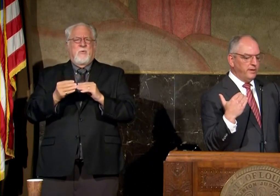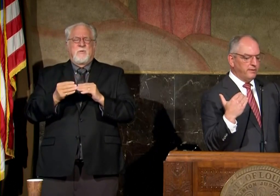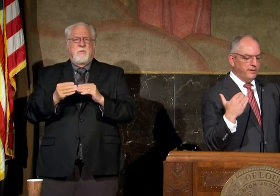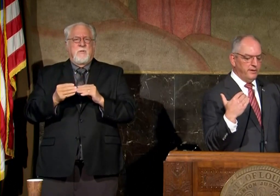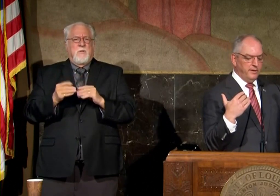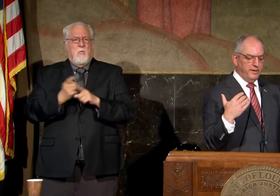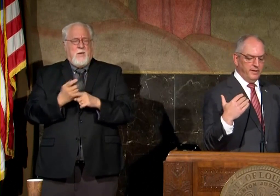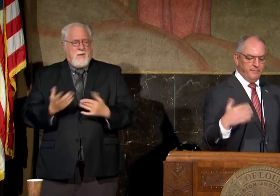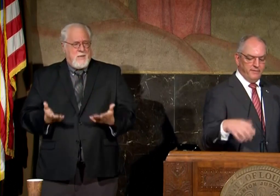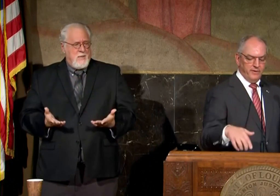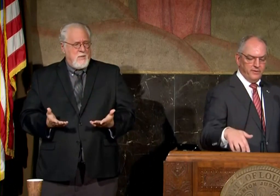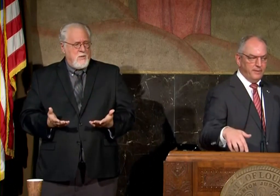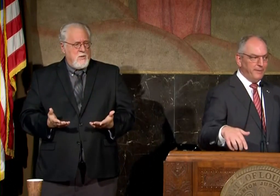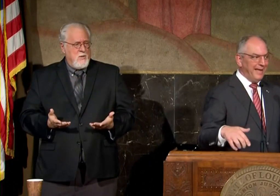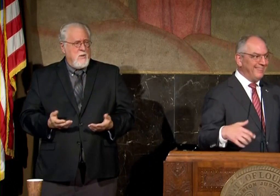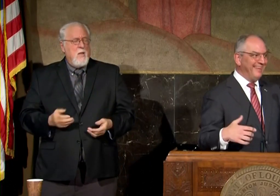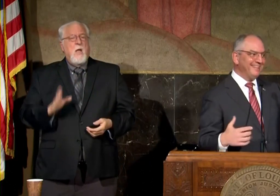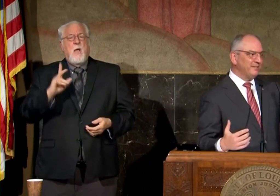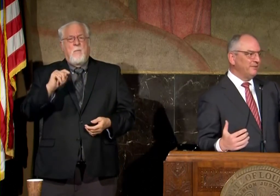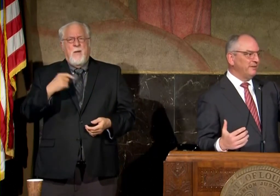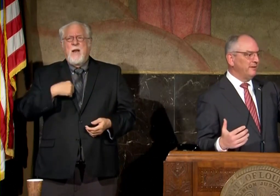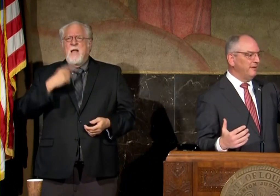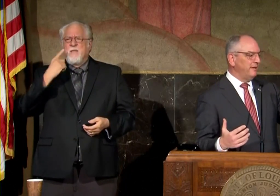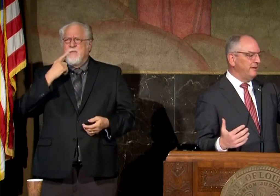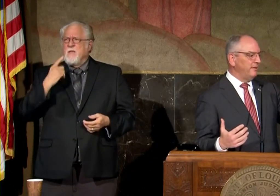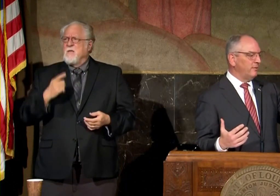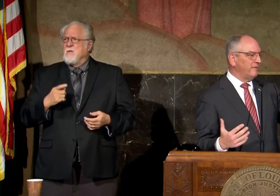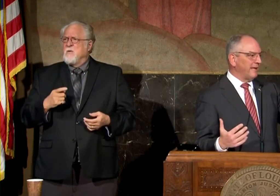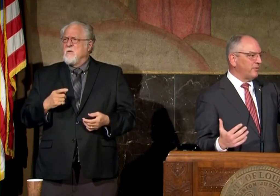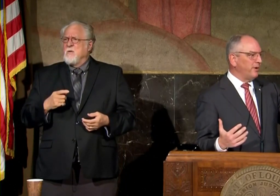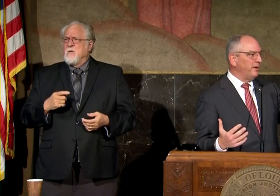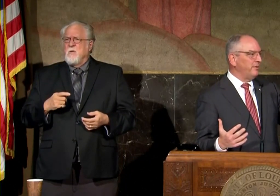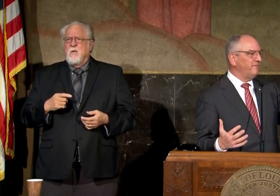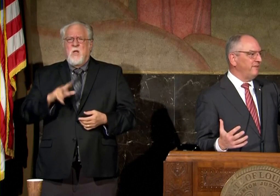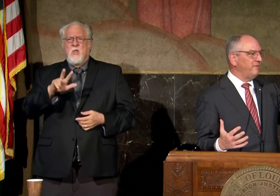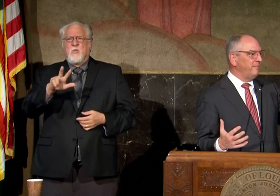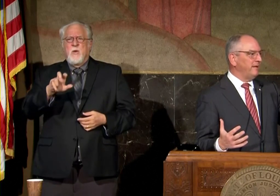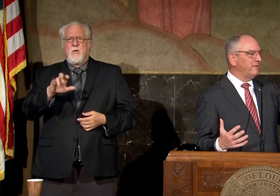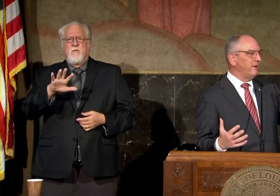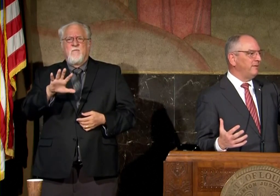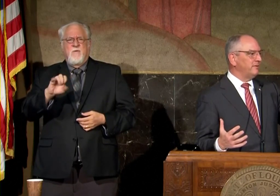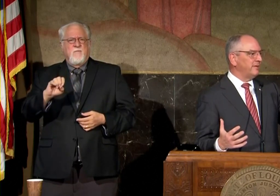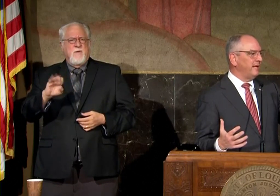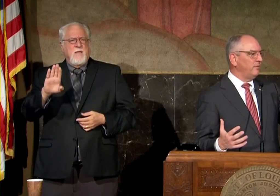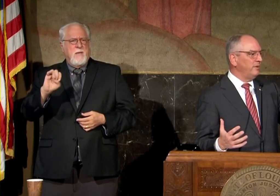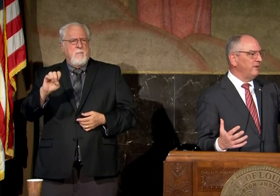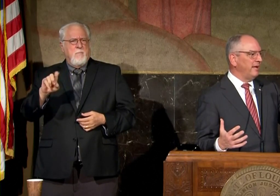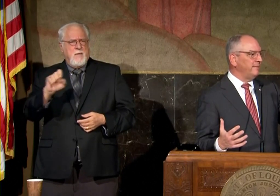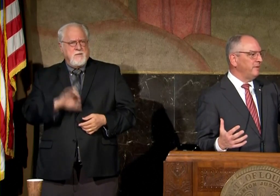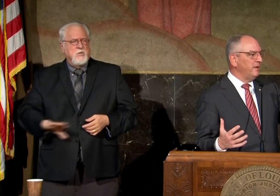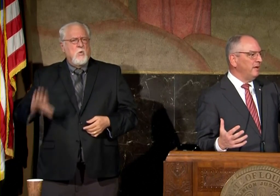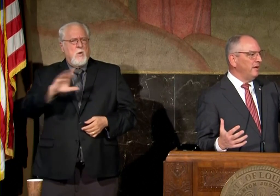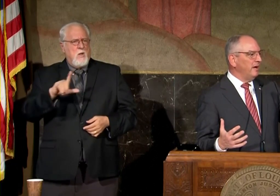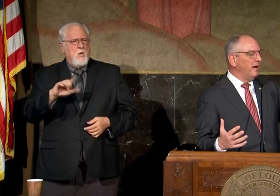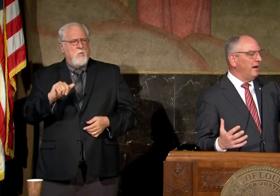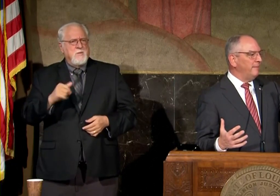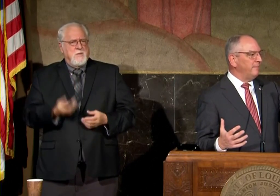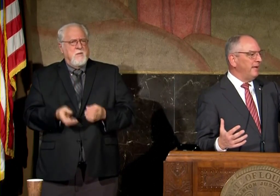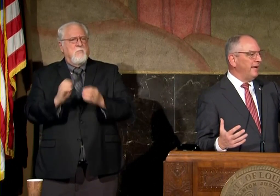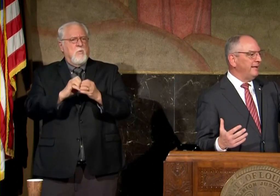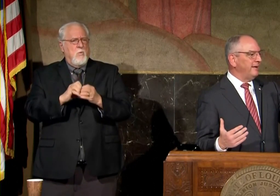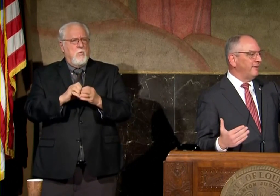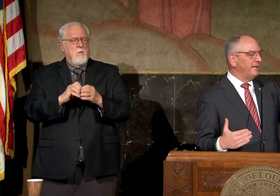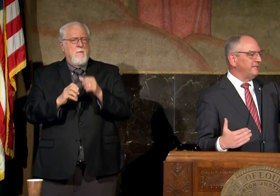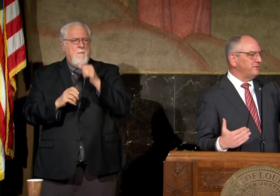here at my fingertip but i think it's on the order of like 350 beds around the state of louisiana uh